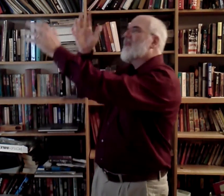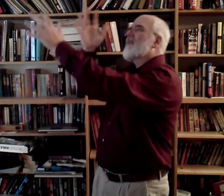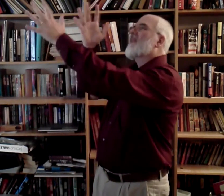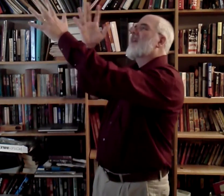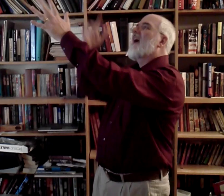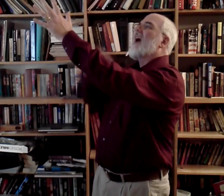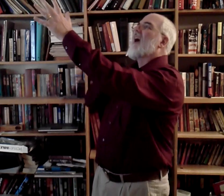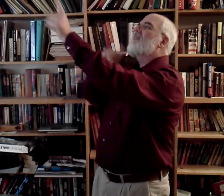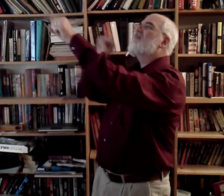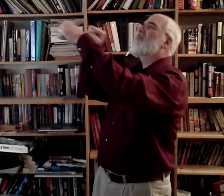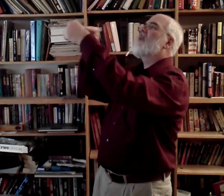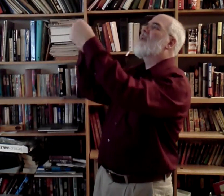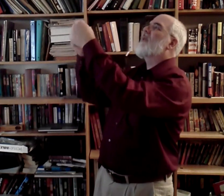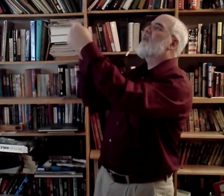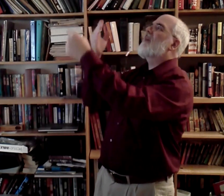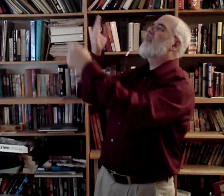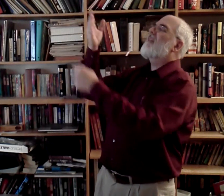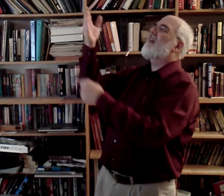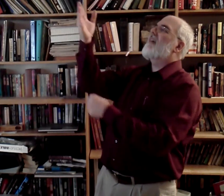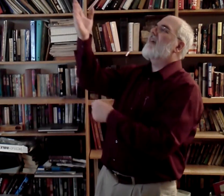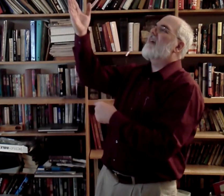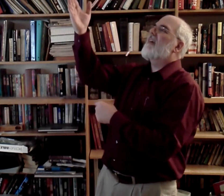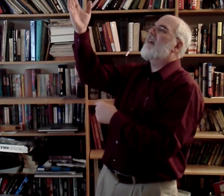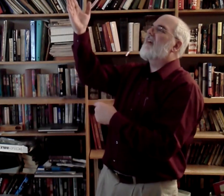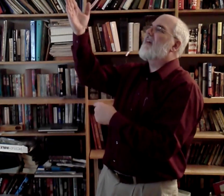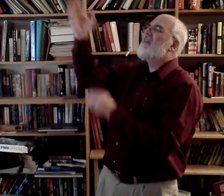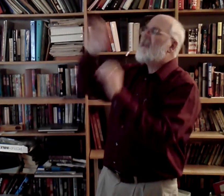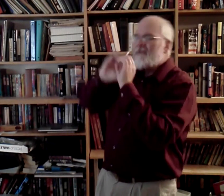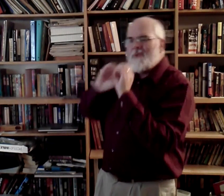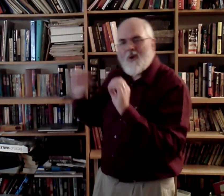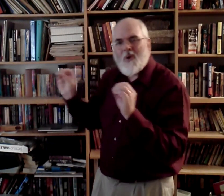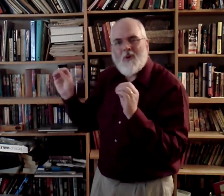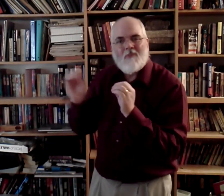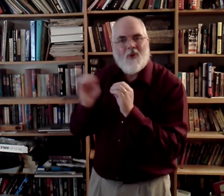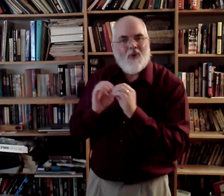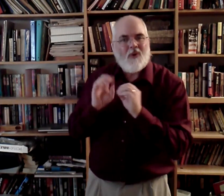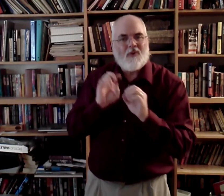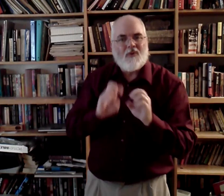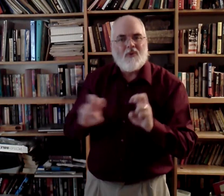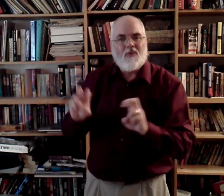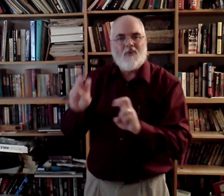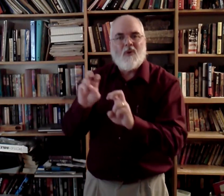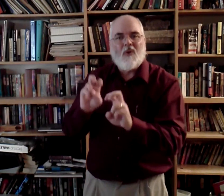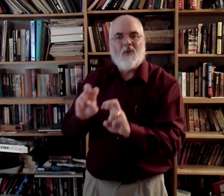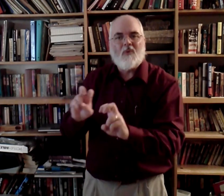I'm going there no more to roam.